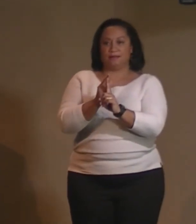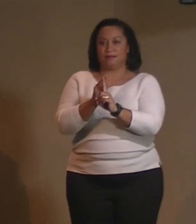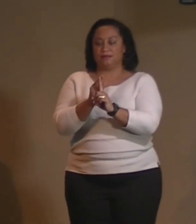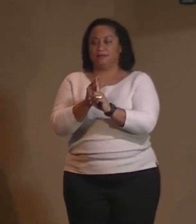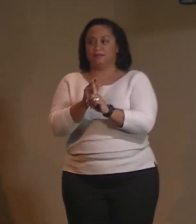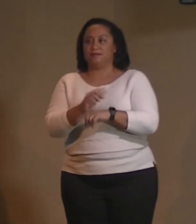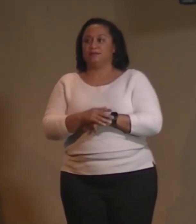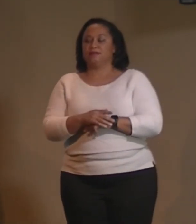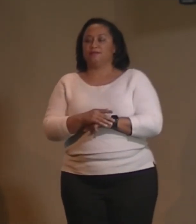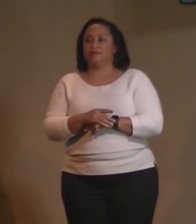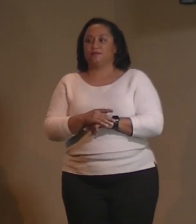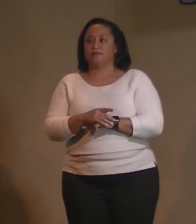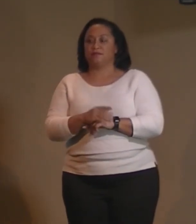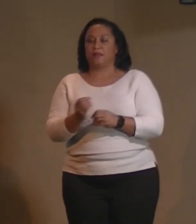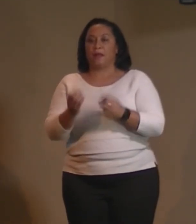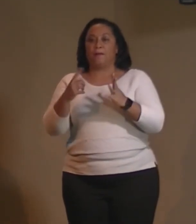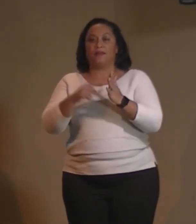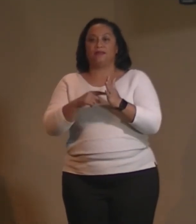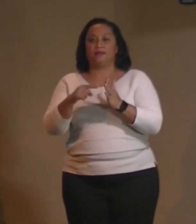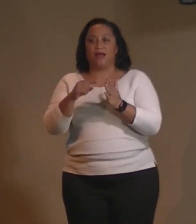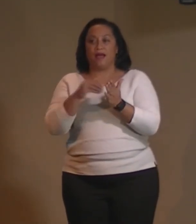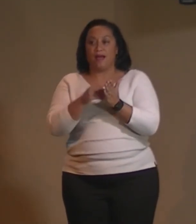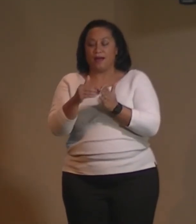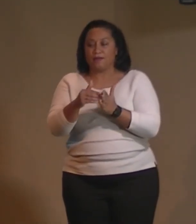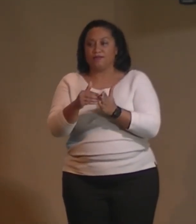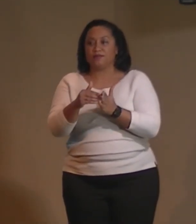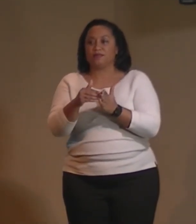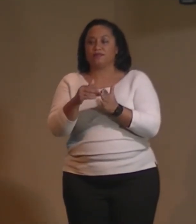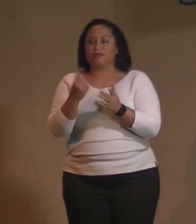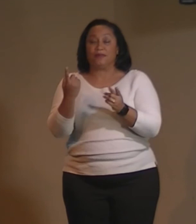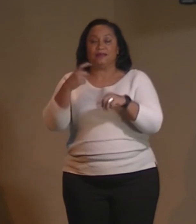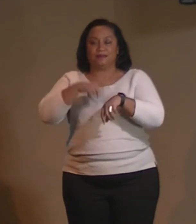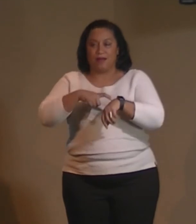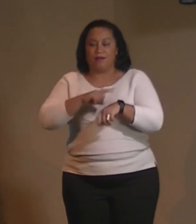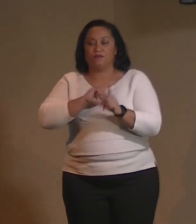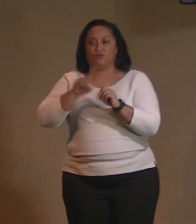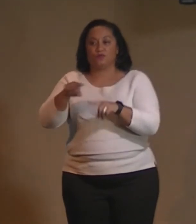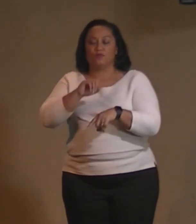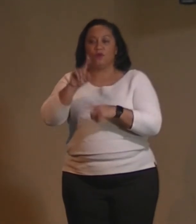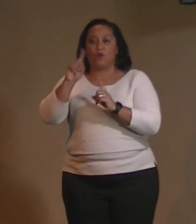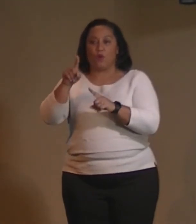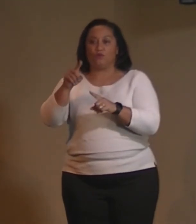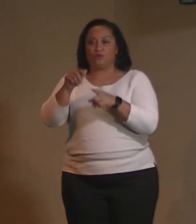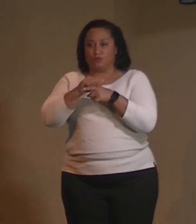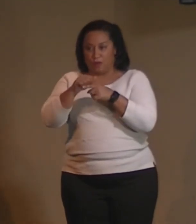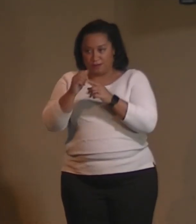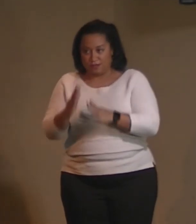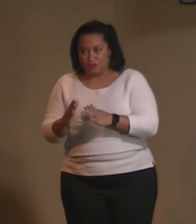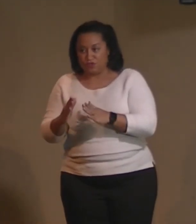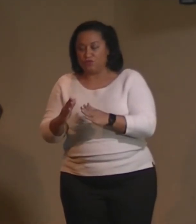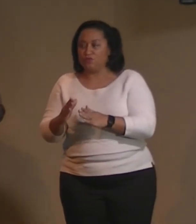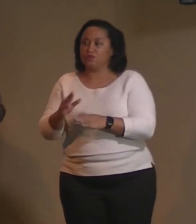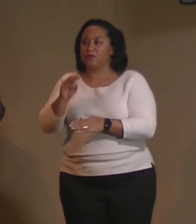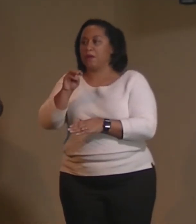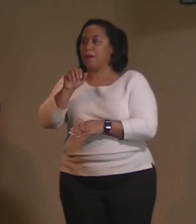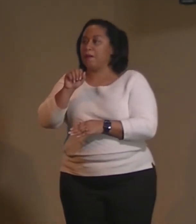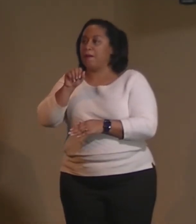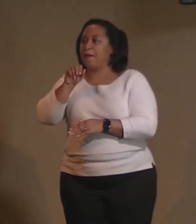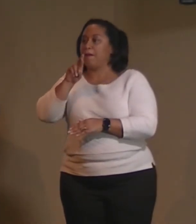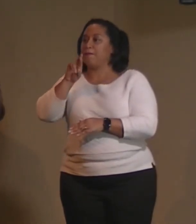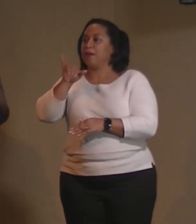You know, oftentimes, we'll go to the practitioners once again when something's going wrong. So, Mary Ann, Sue, Dr. Ronnie,